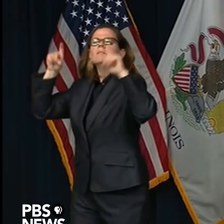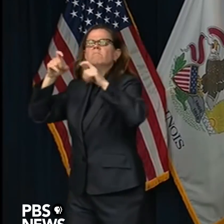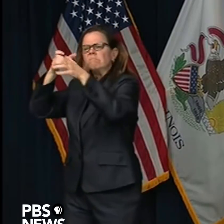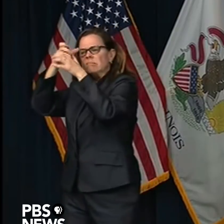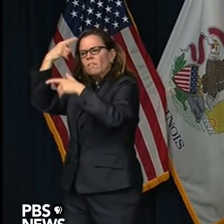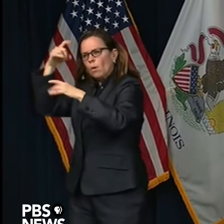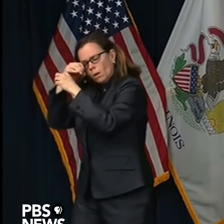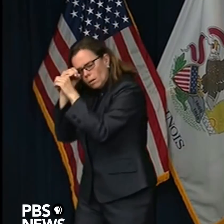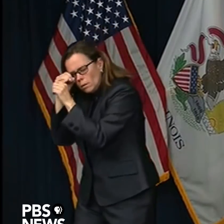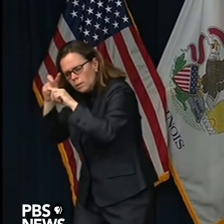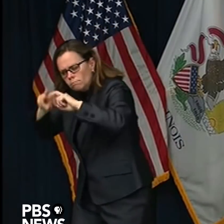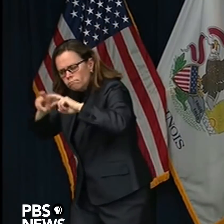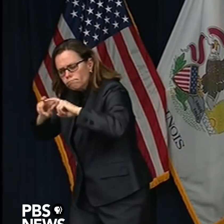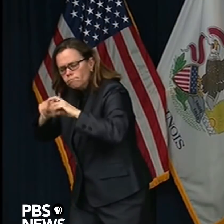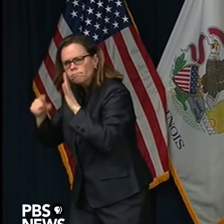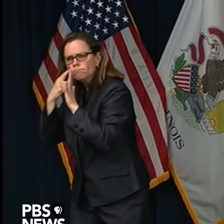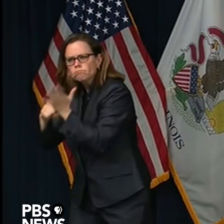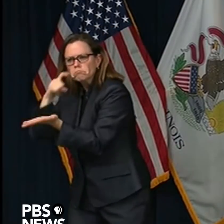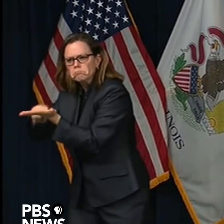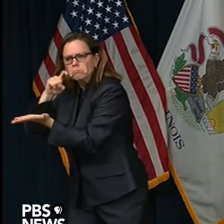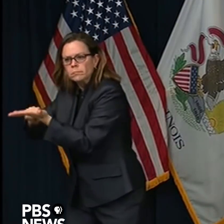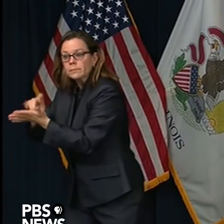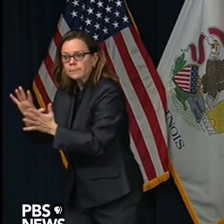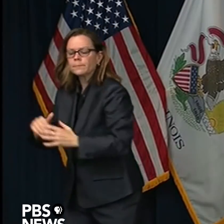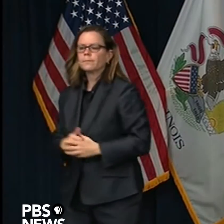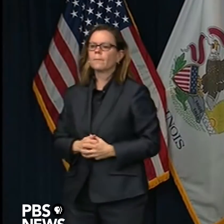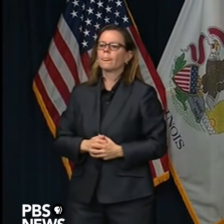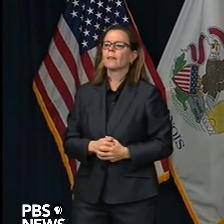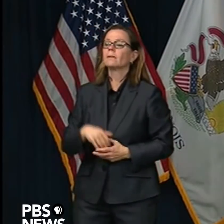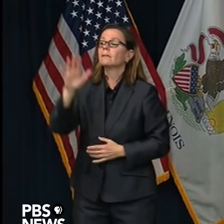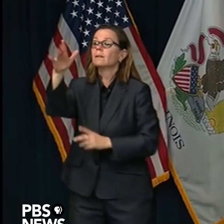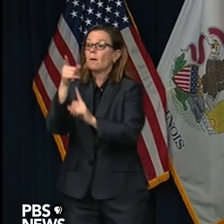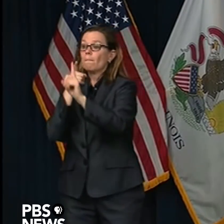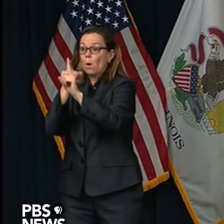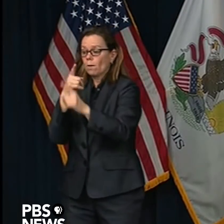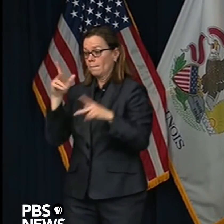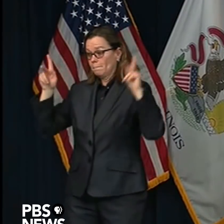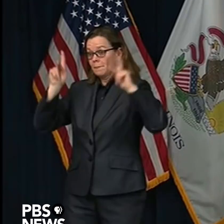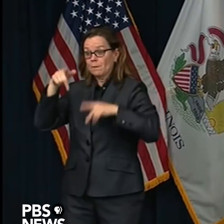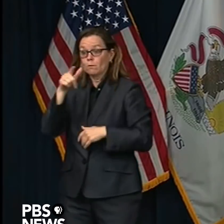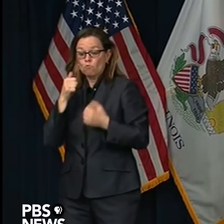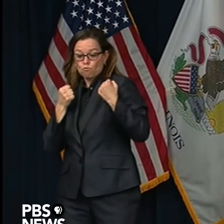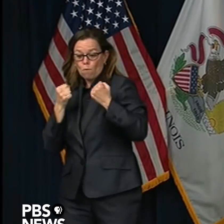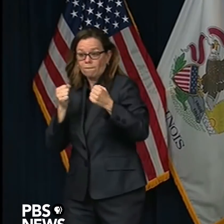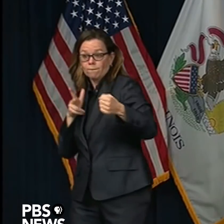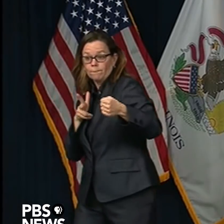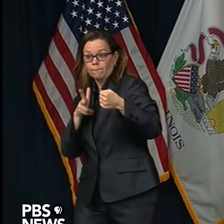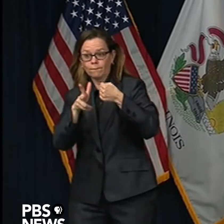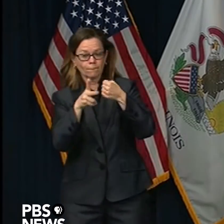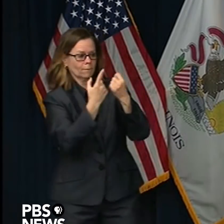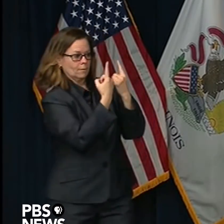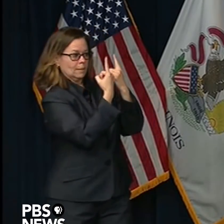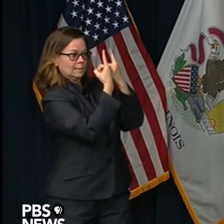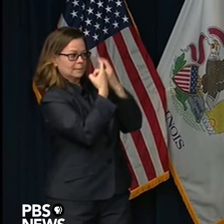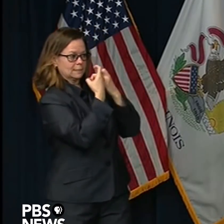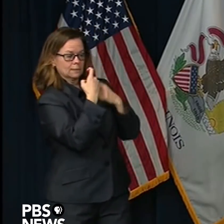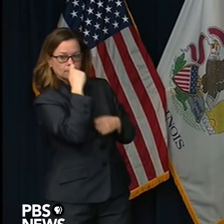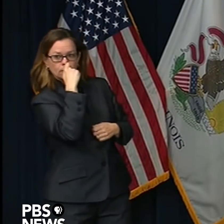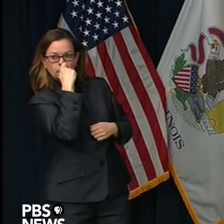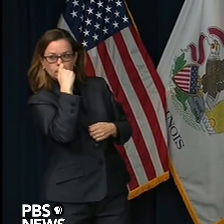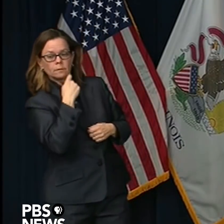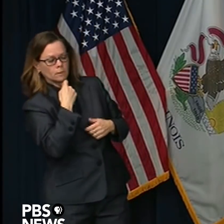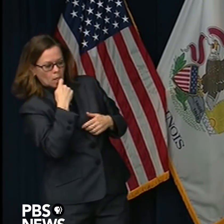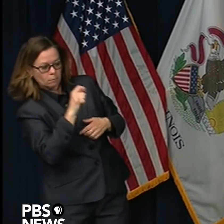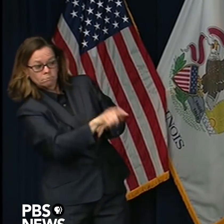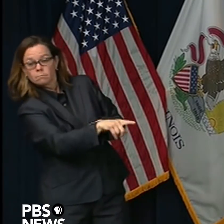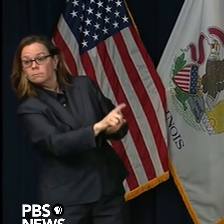swabs themselves would be done at the drive-through, and then those swabs sent to LabCorp and Quest. That's what we're talking